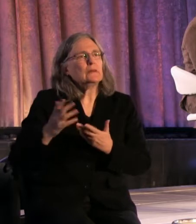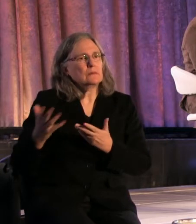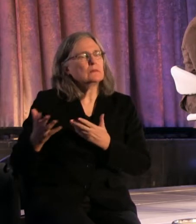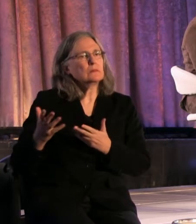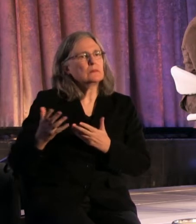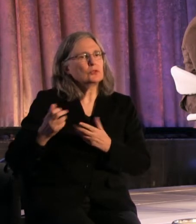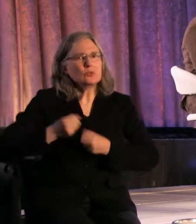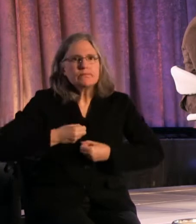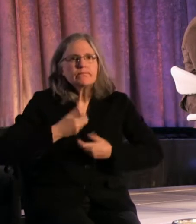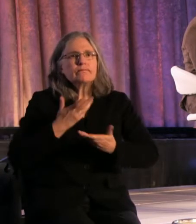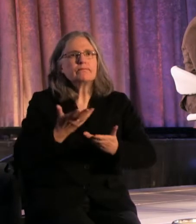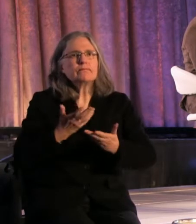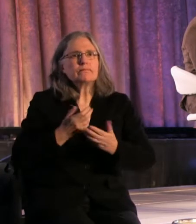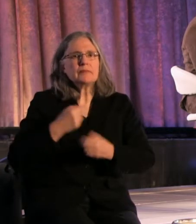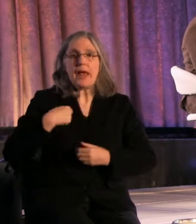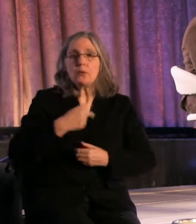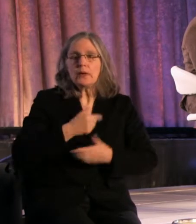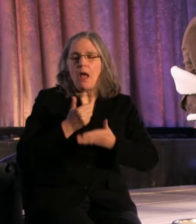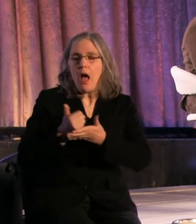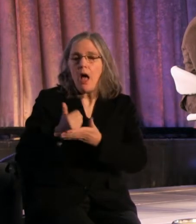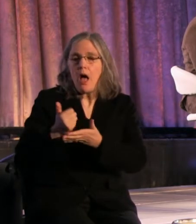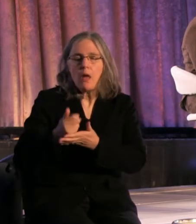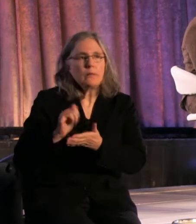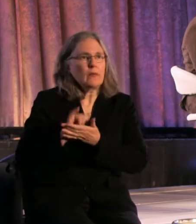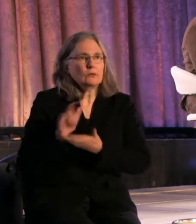out there. And we just facilitated that.